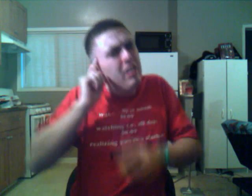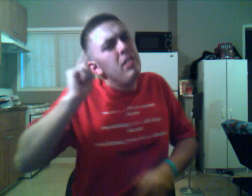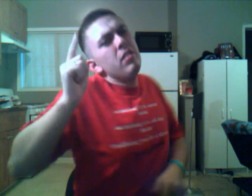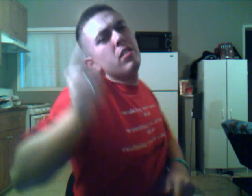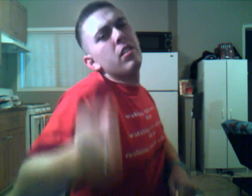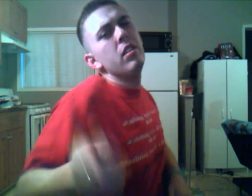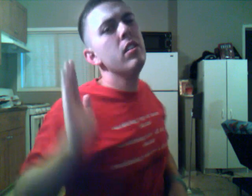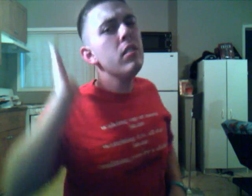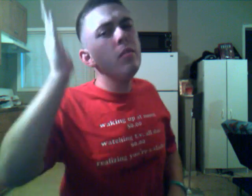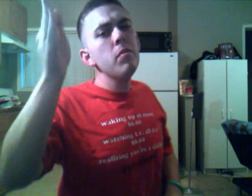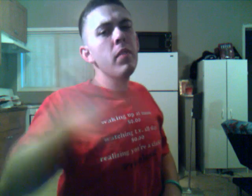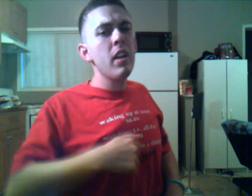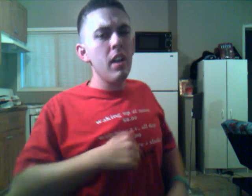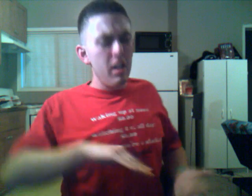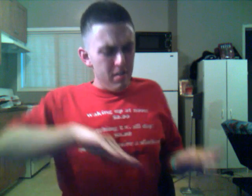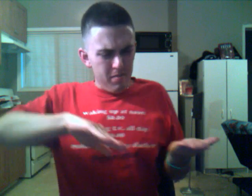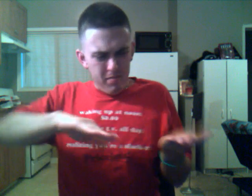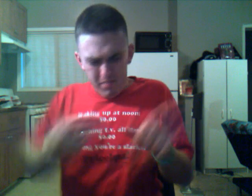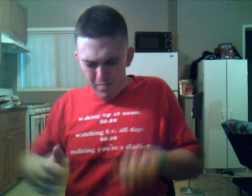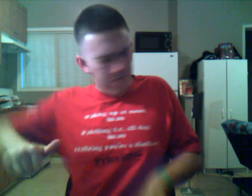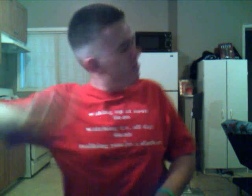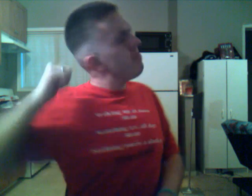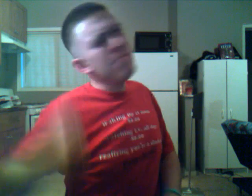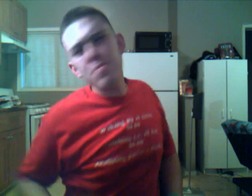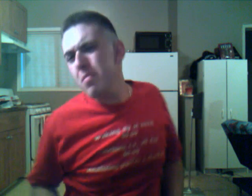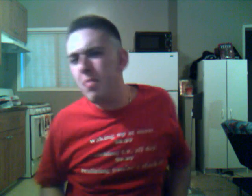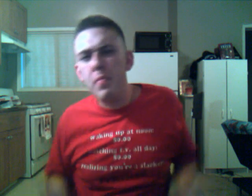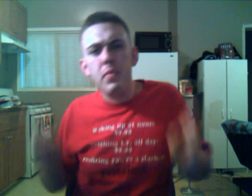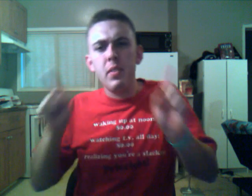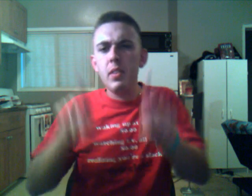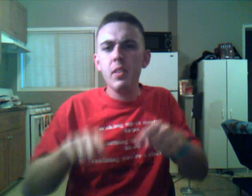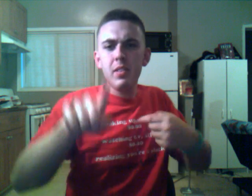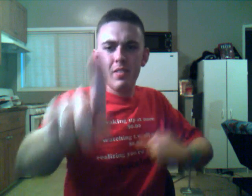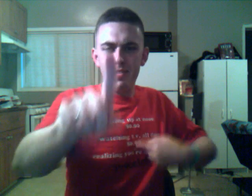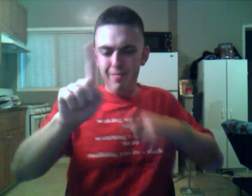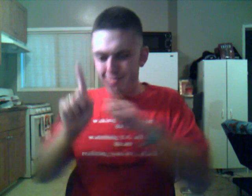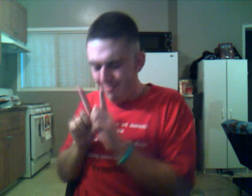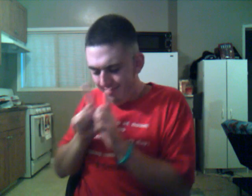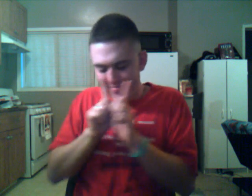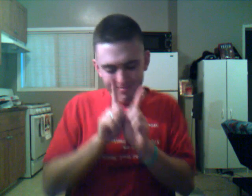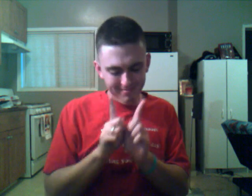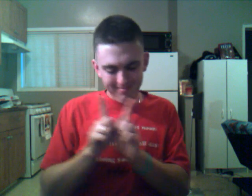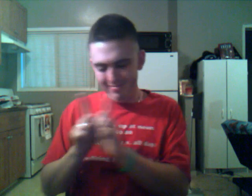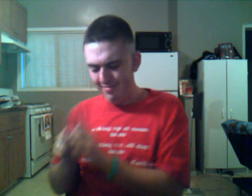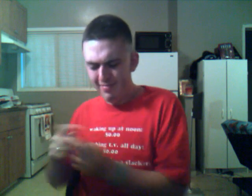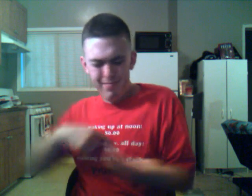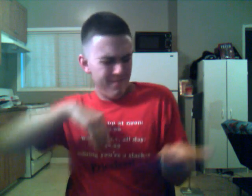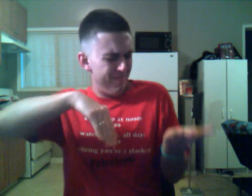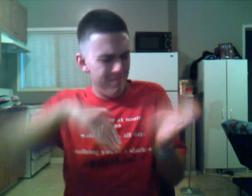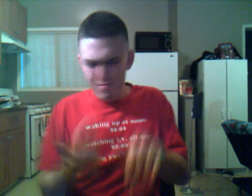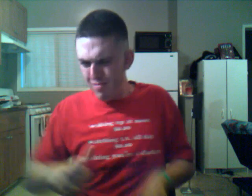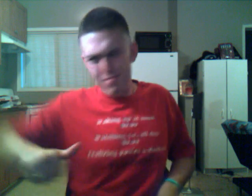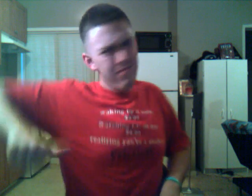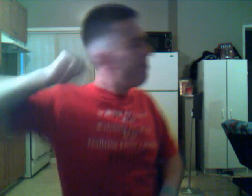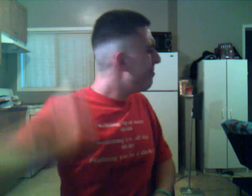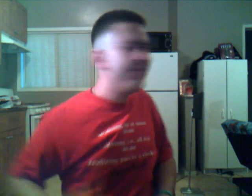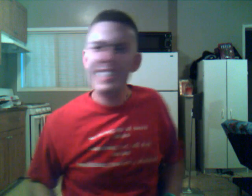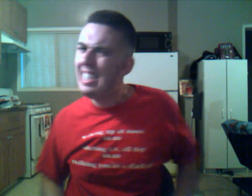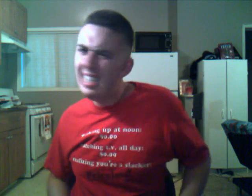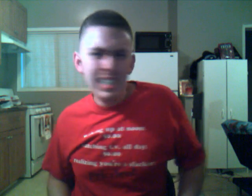wait here for you I will not die, I'll you're beside me I will not